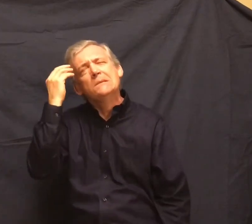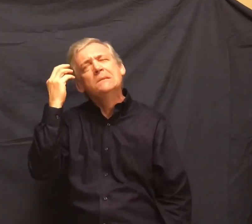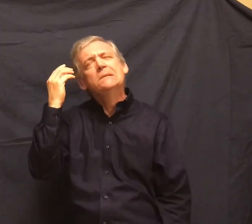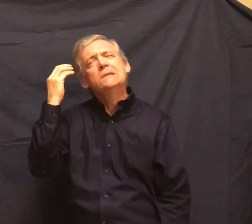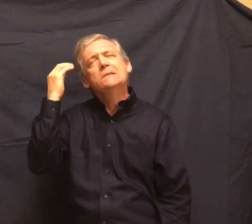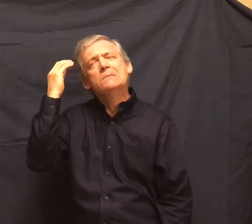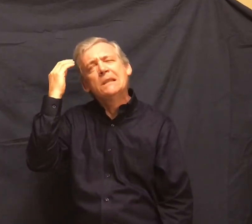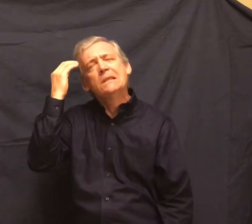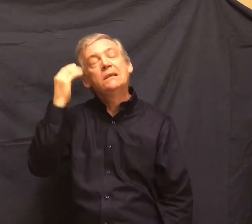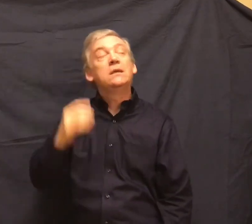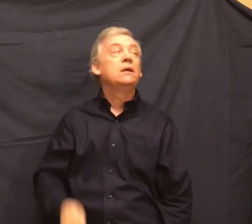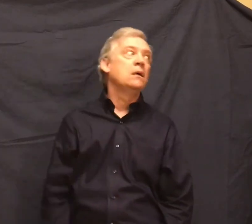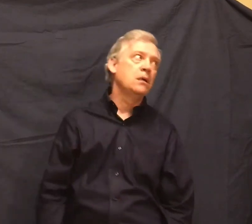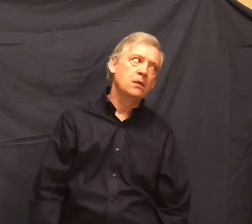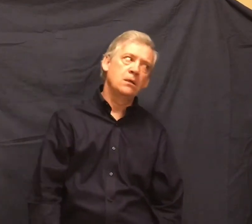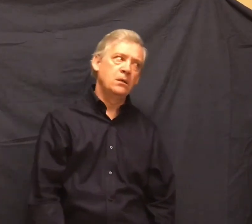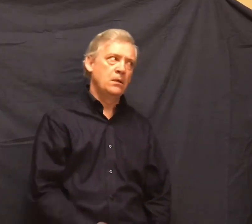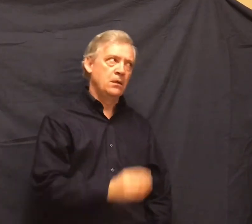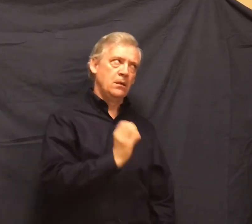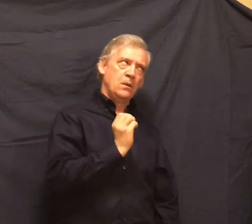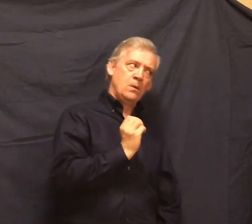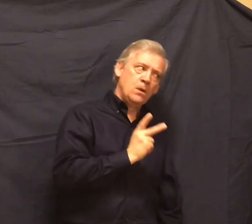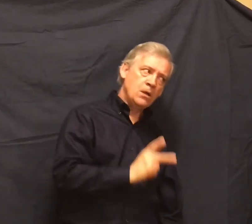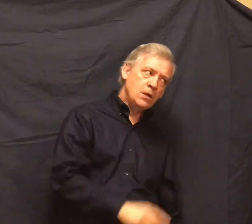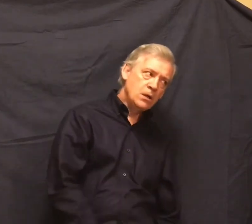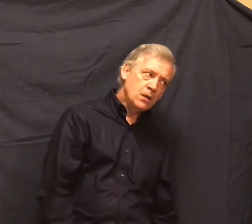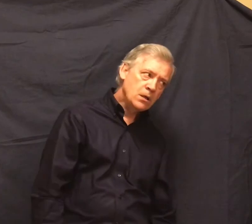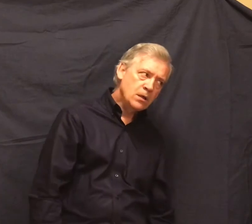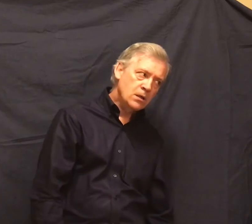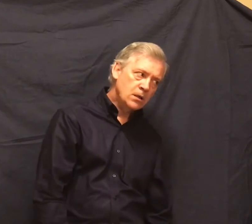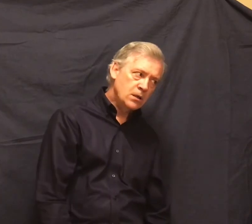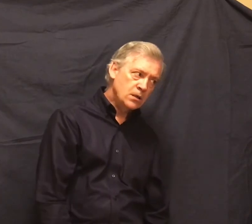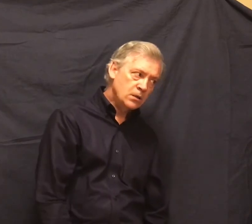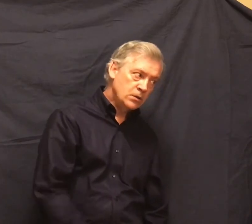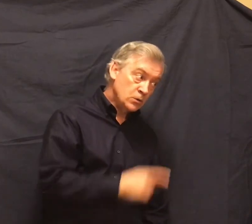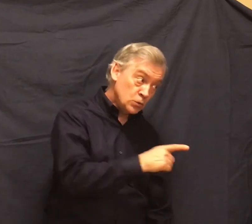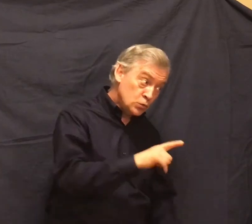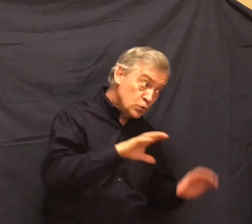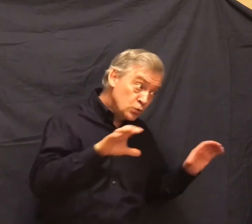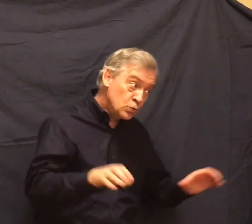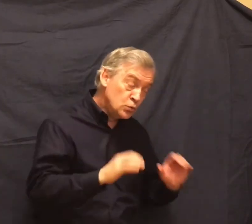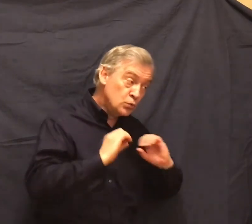Okay, said George. And you ain't going to do no bad things like you done in weed, neither.